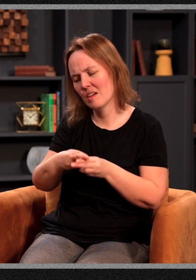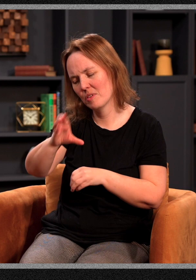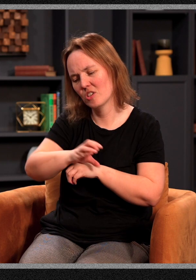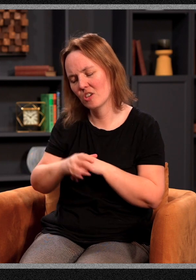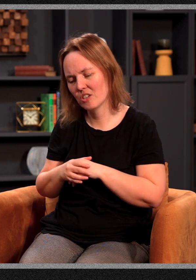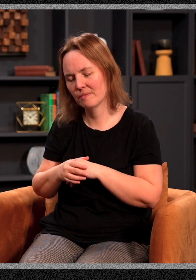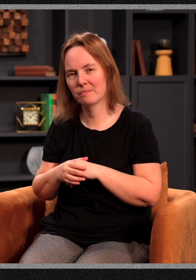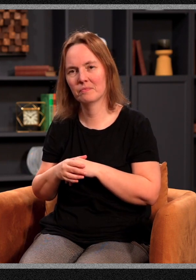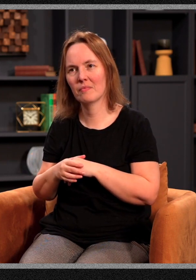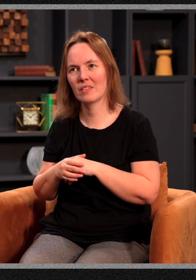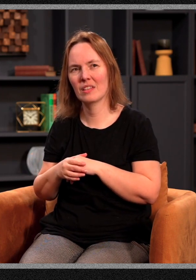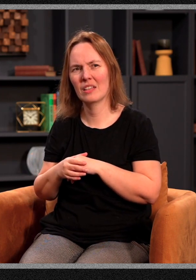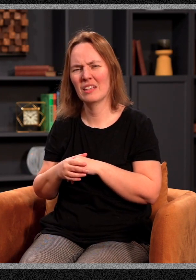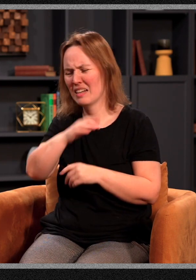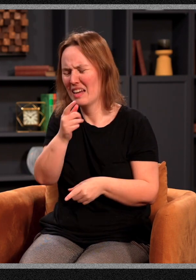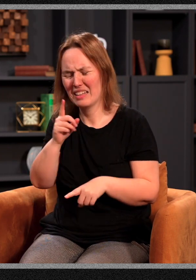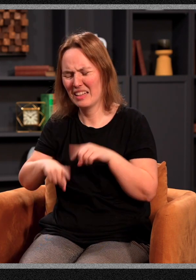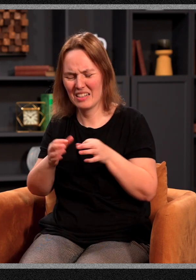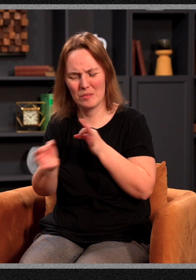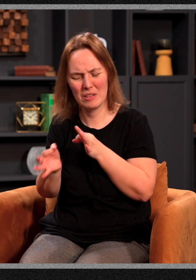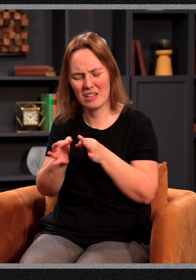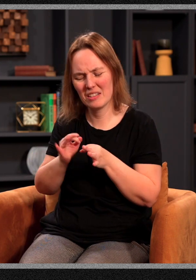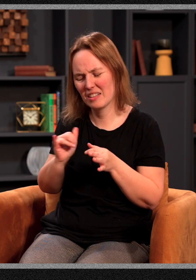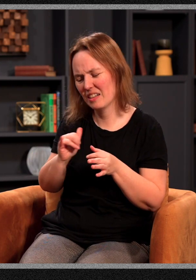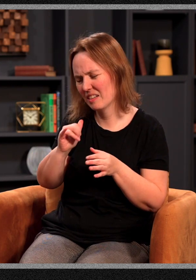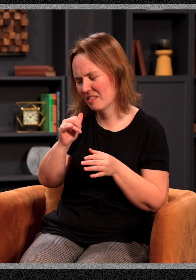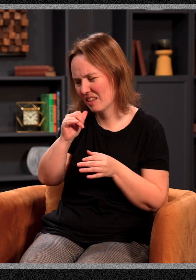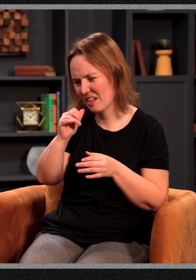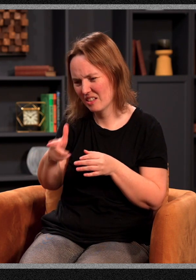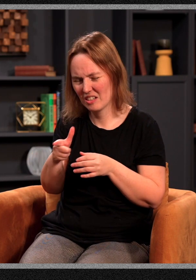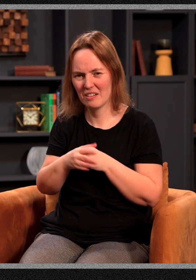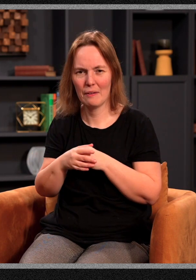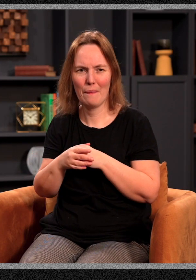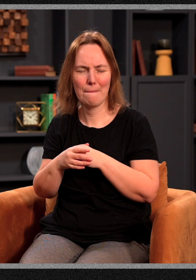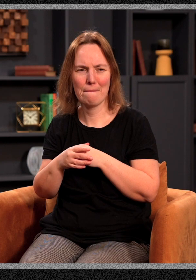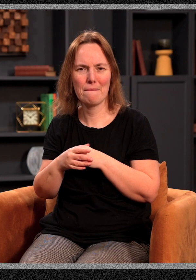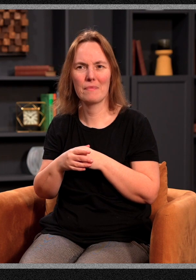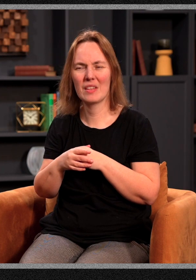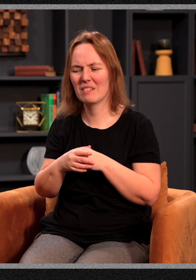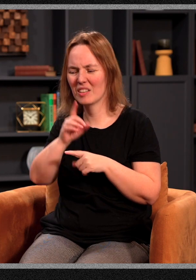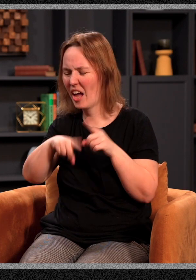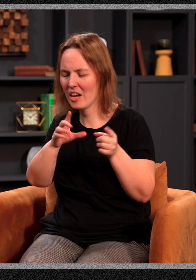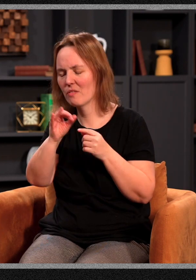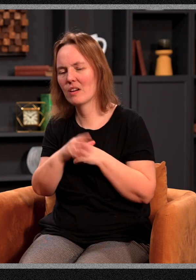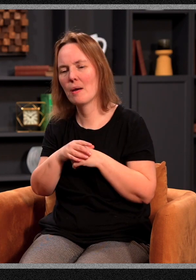name of it, but a wonderful church. And I can't explain it like she did. And I went to dig it up and it was gone. It was on Instagram. It doesn't last a long time. Couldn't find it.